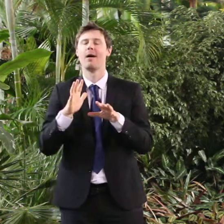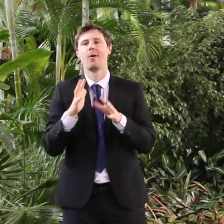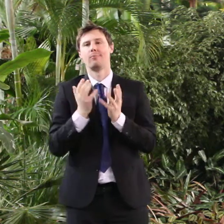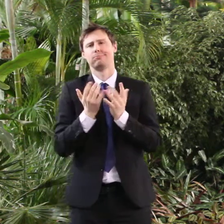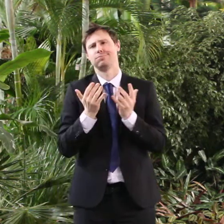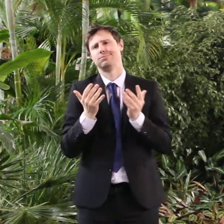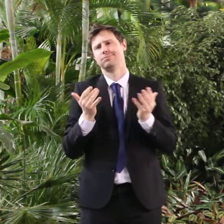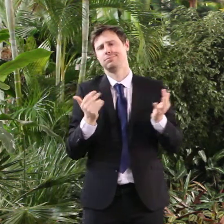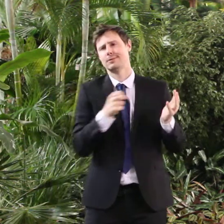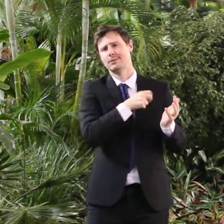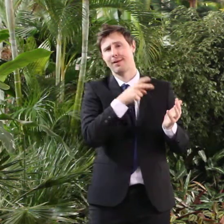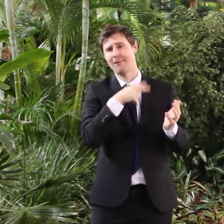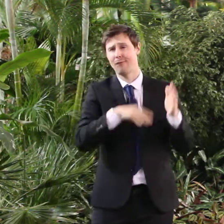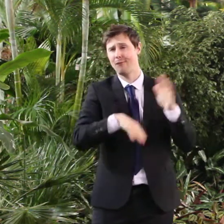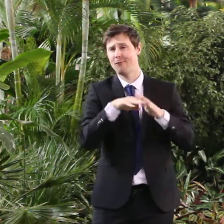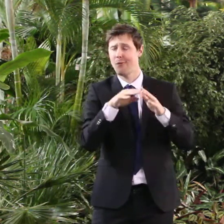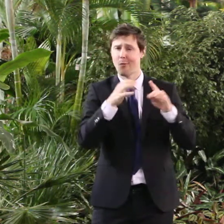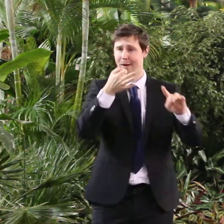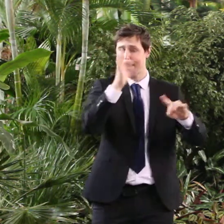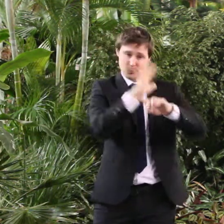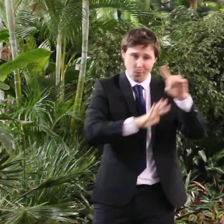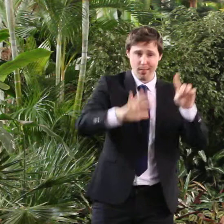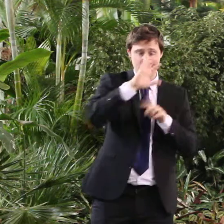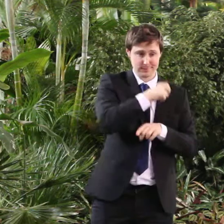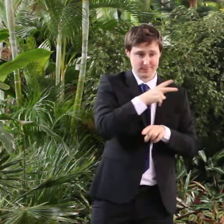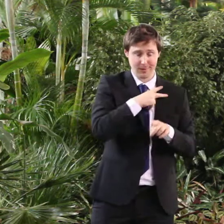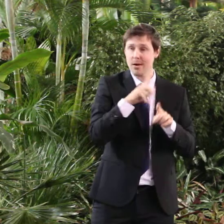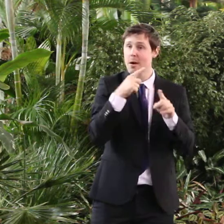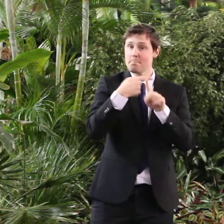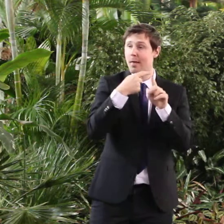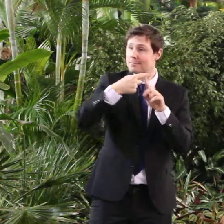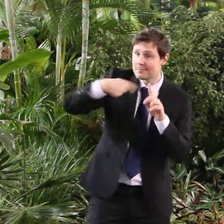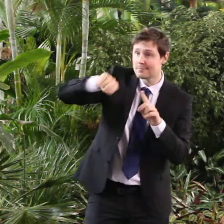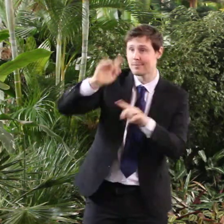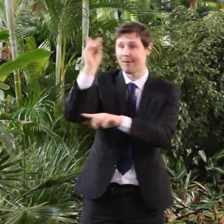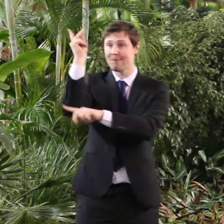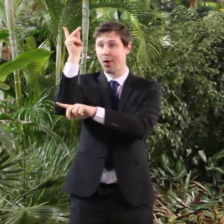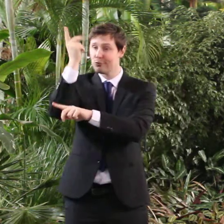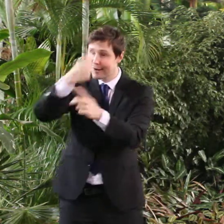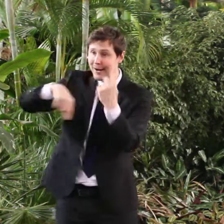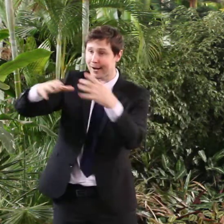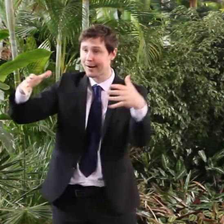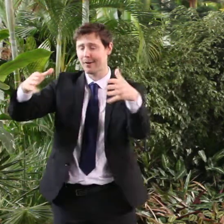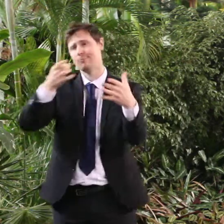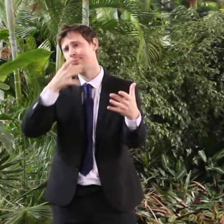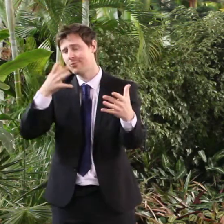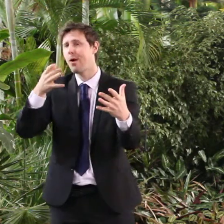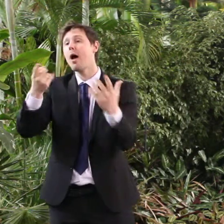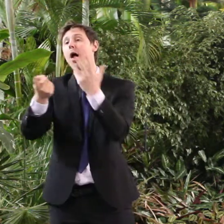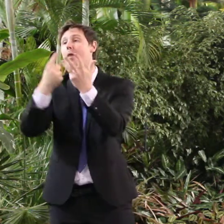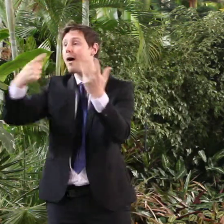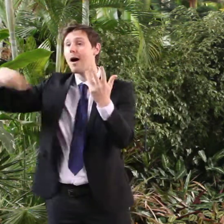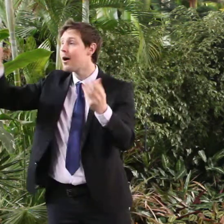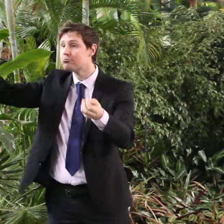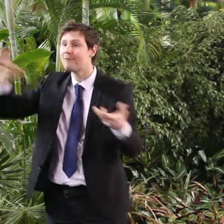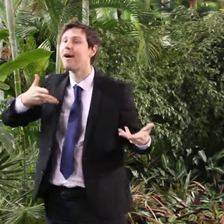staff from right across the council family and all our partner organisations, volunteer sector organisations, other public service